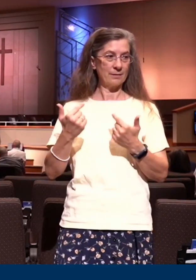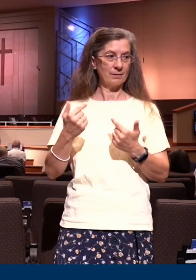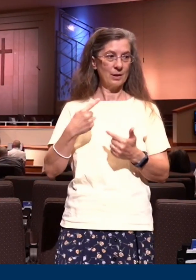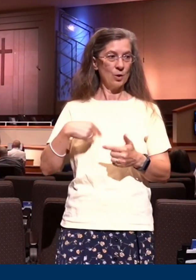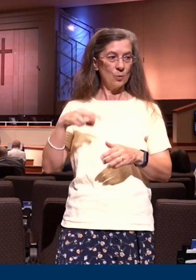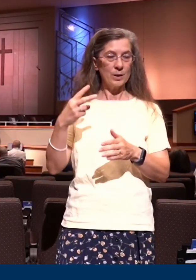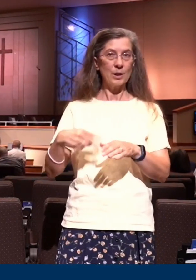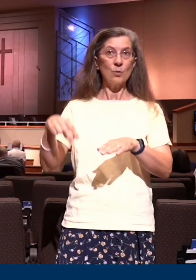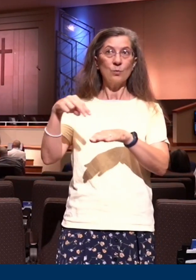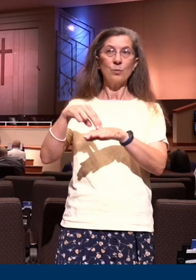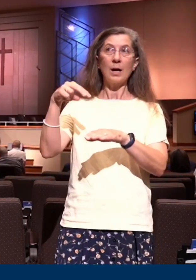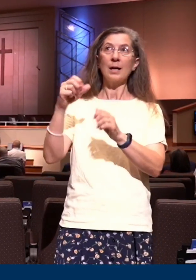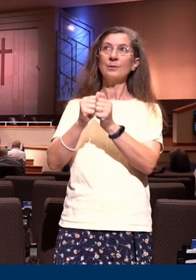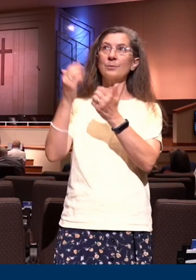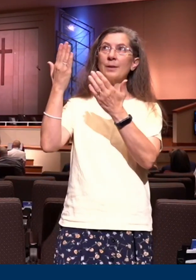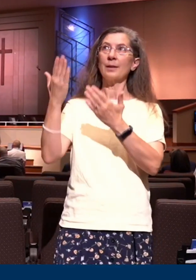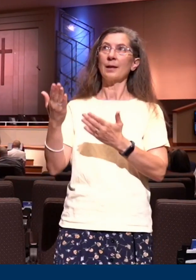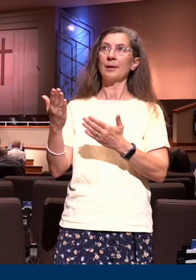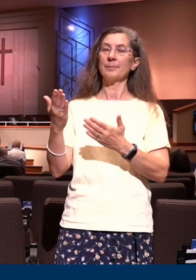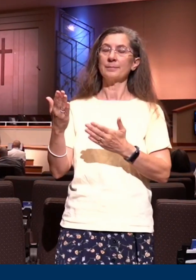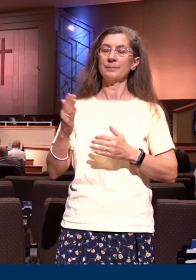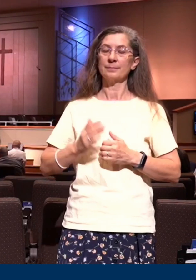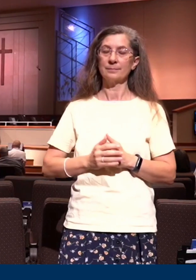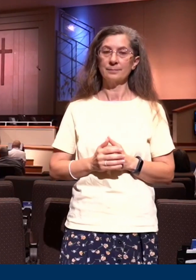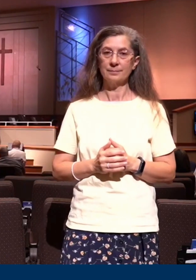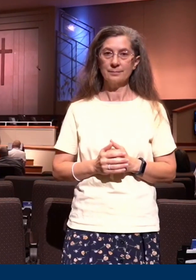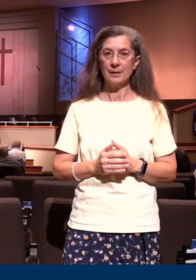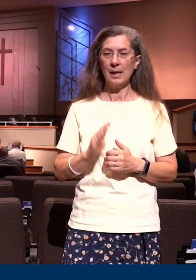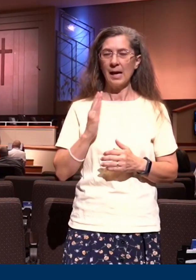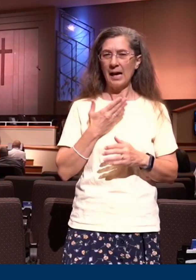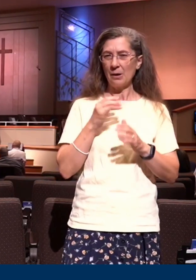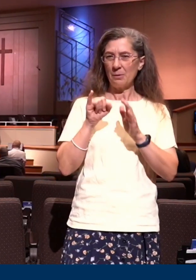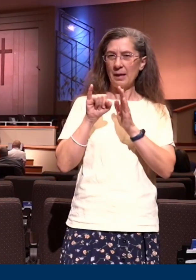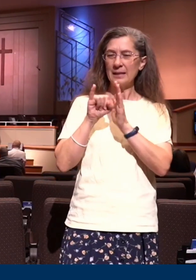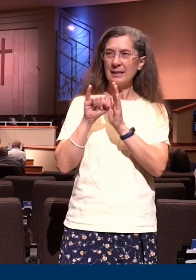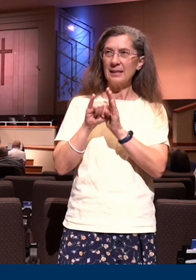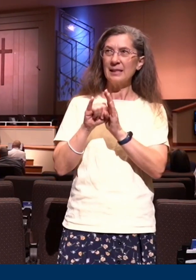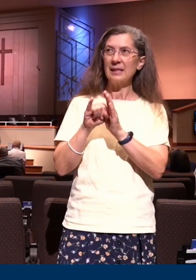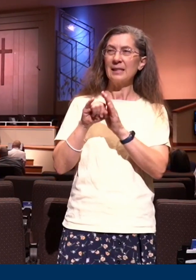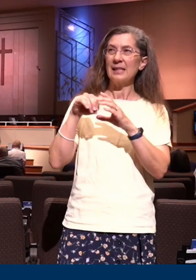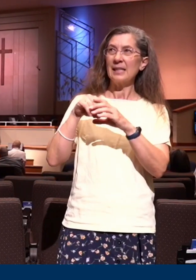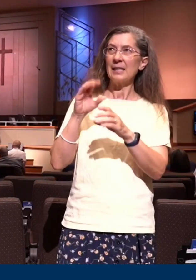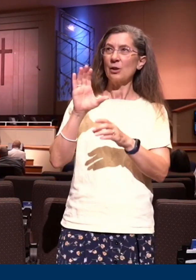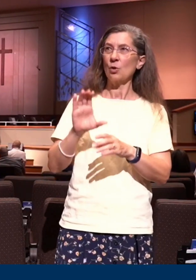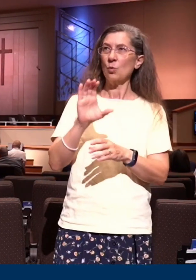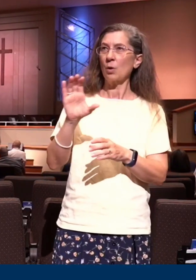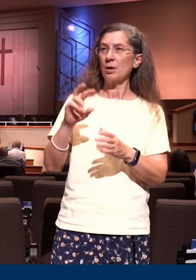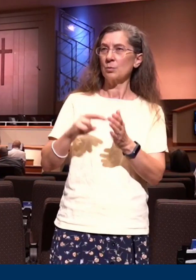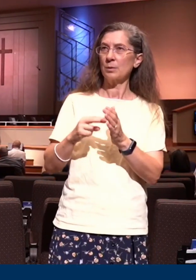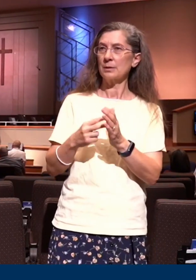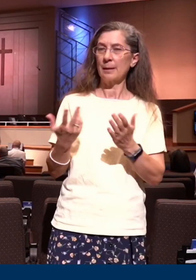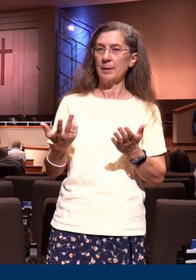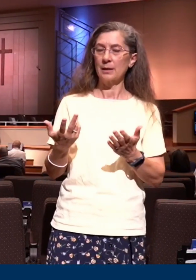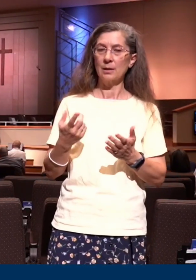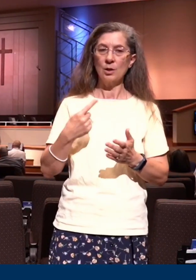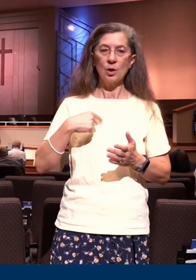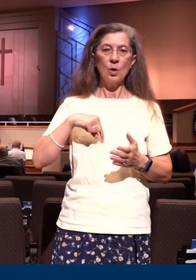When we say our identity is found in the cross, what exactly do we mean? We mean that we are planted in his death. We identify